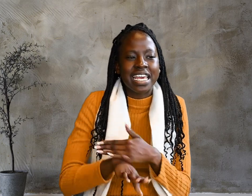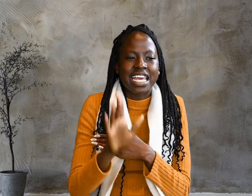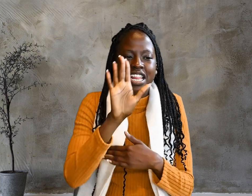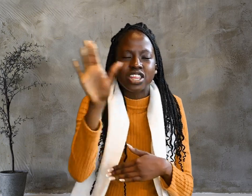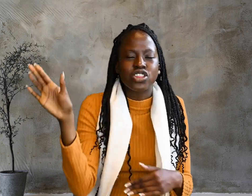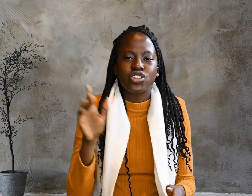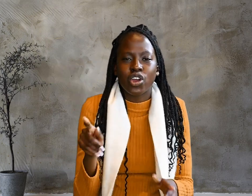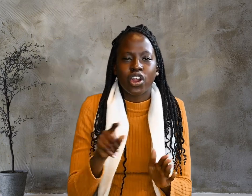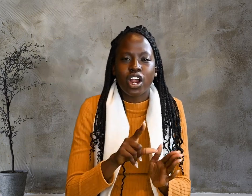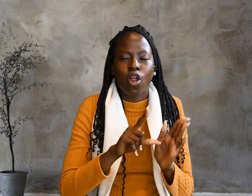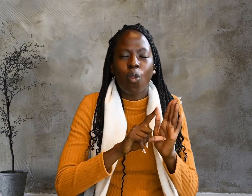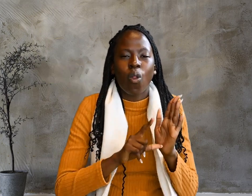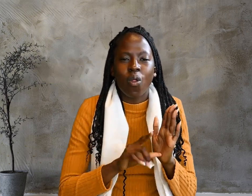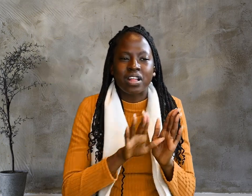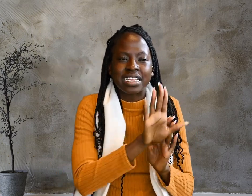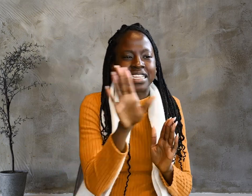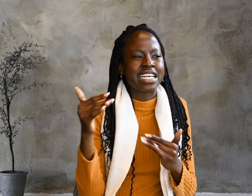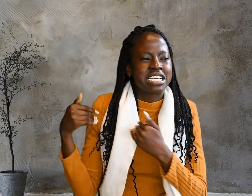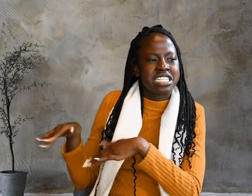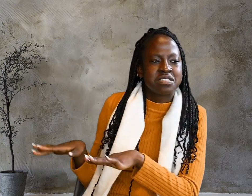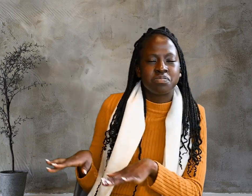They hated me without reason.